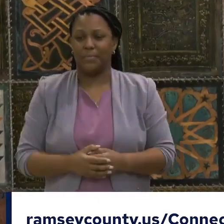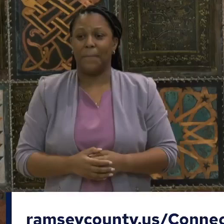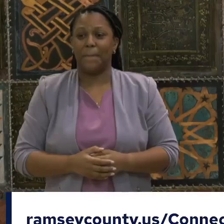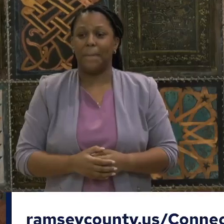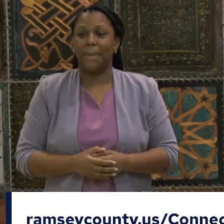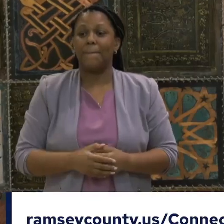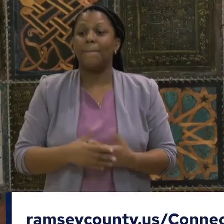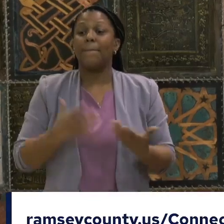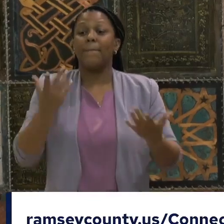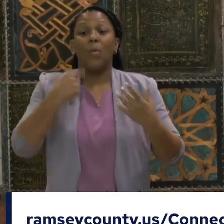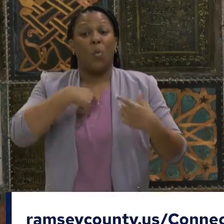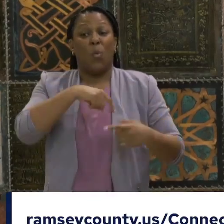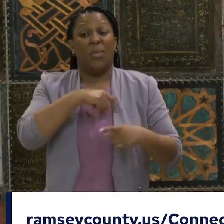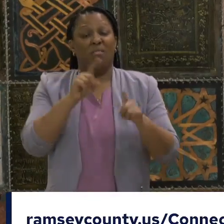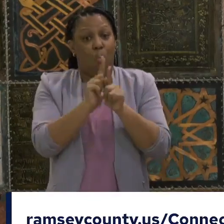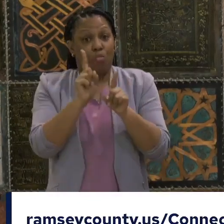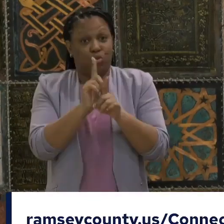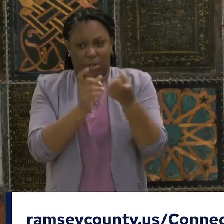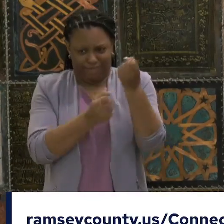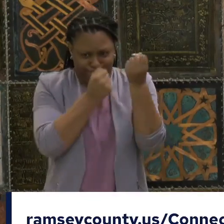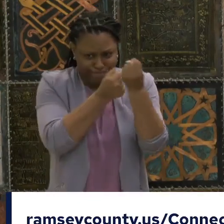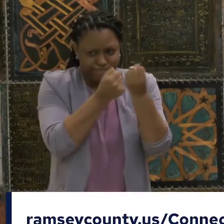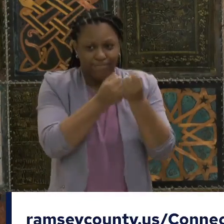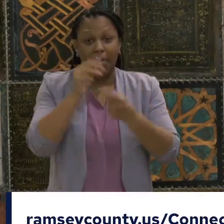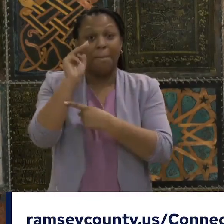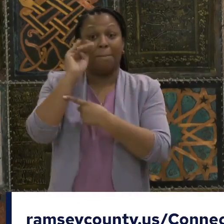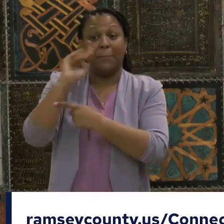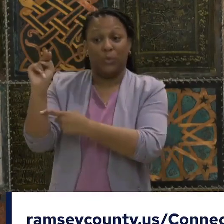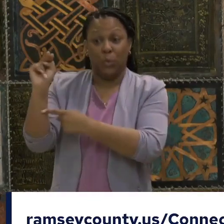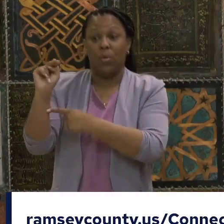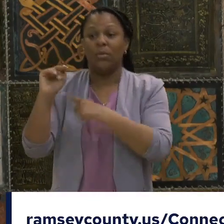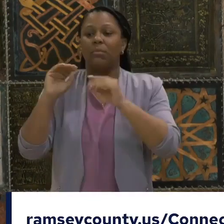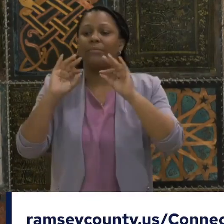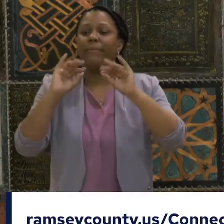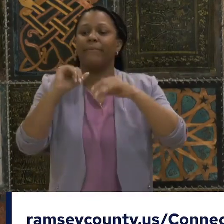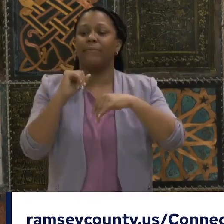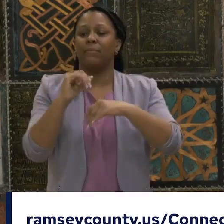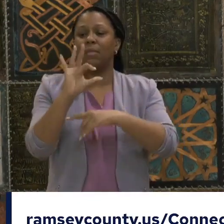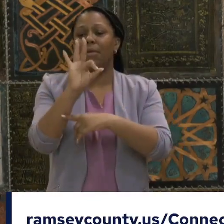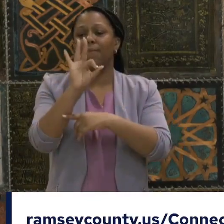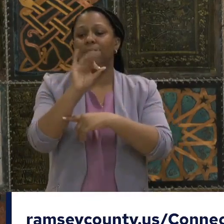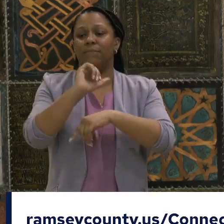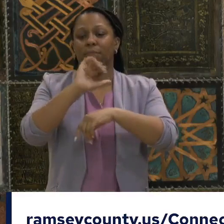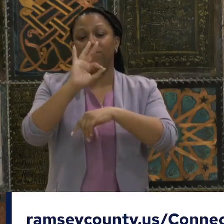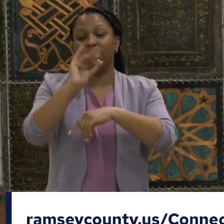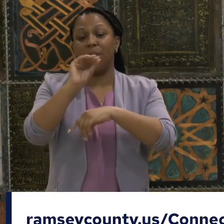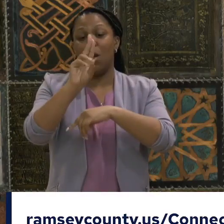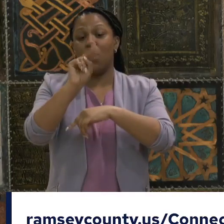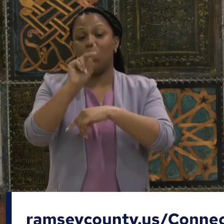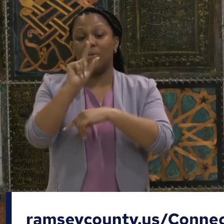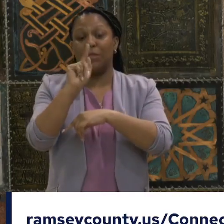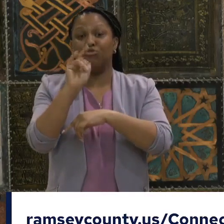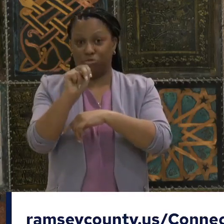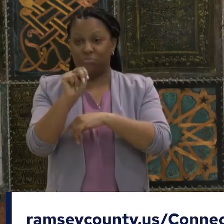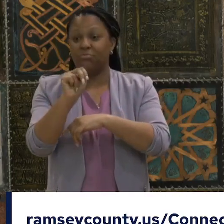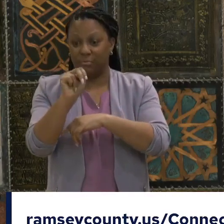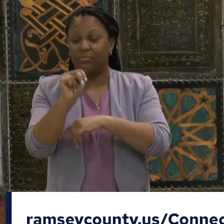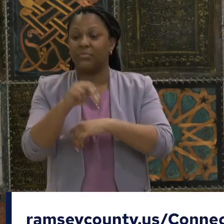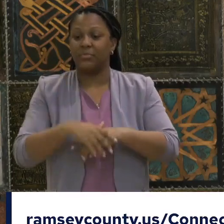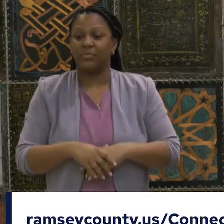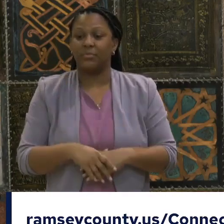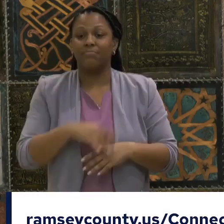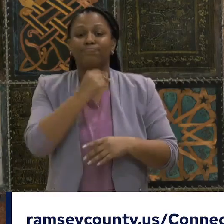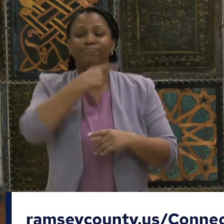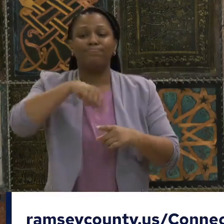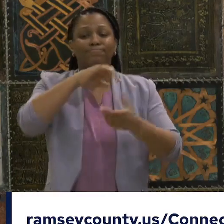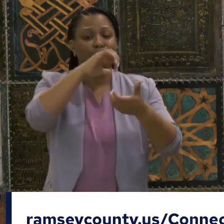huge thank you to the SDK team, Stephanie and Sandy, for your work on this effort in partnership with the county and the city.